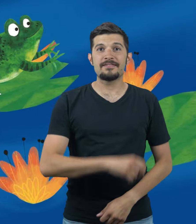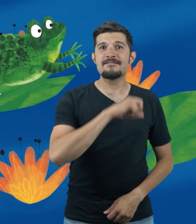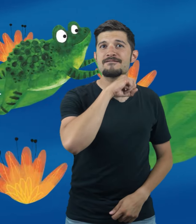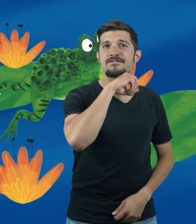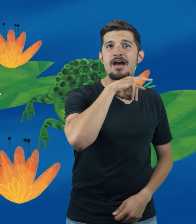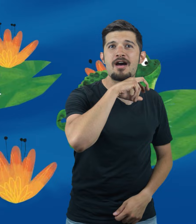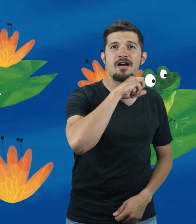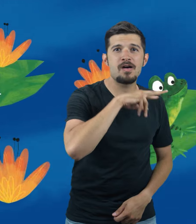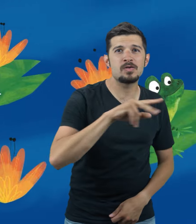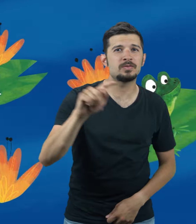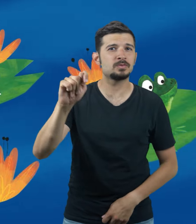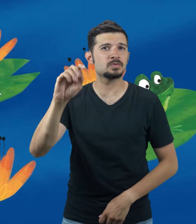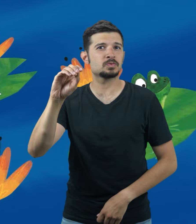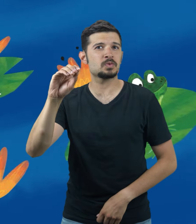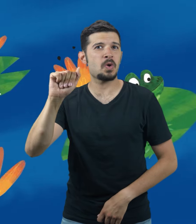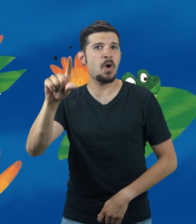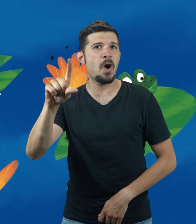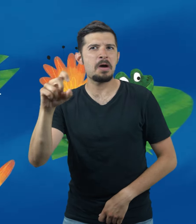Frogger Toad now hopping in.